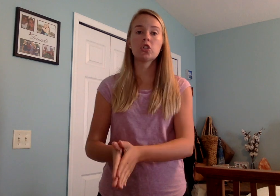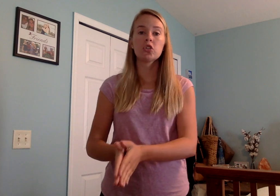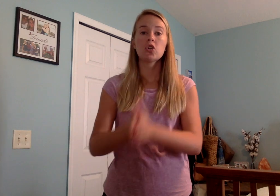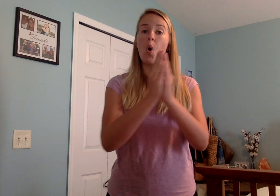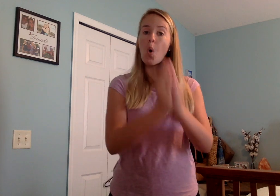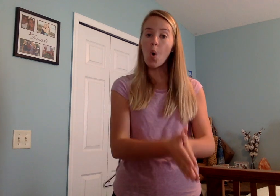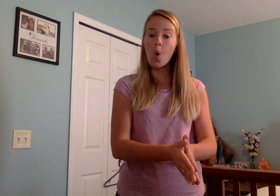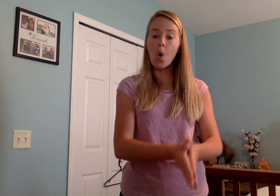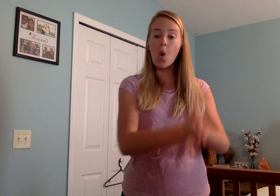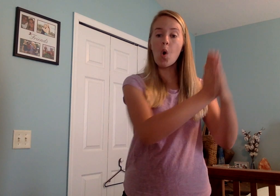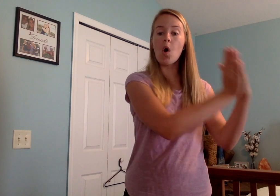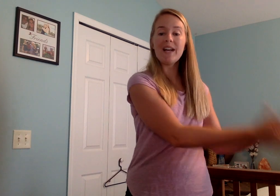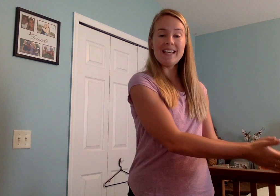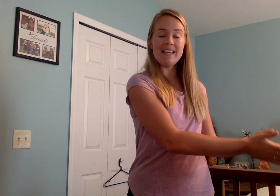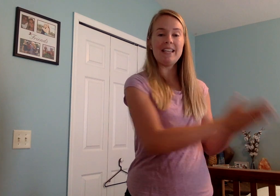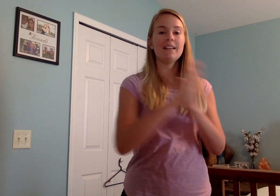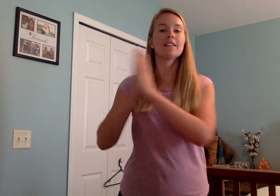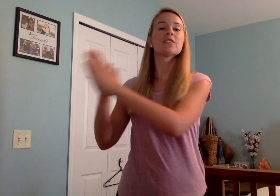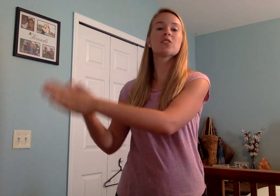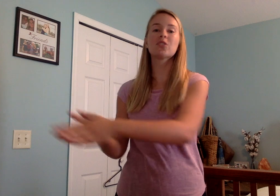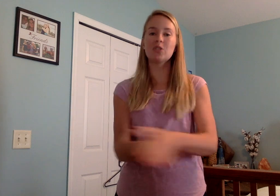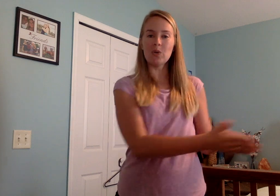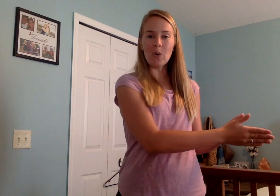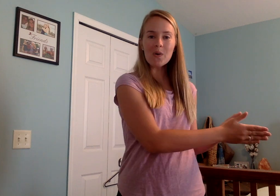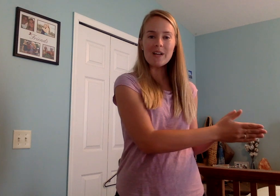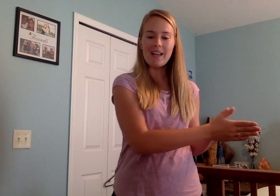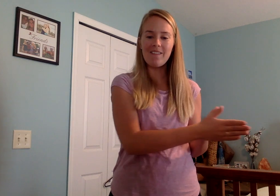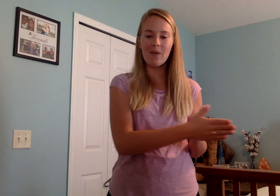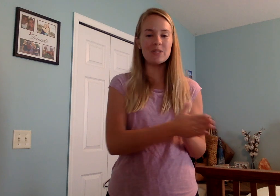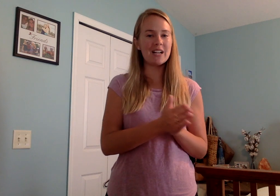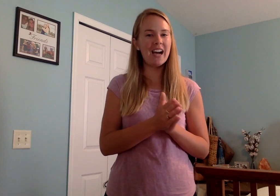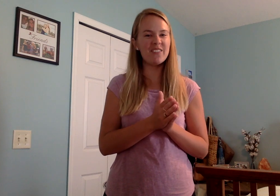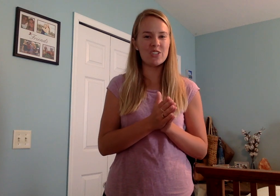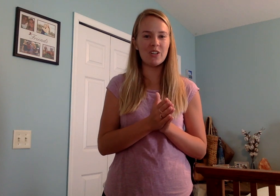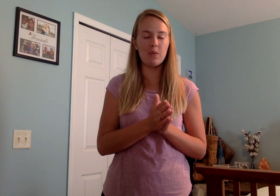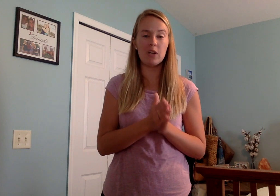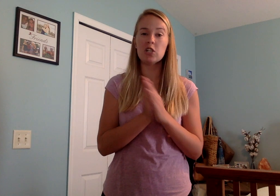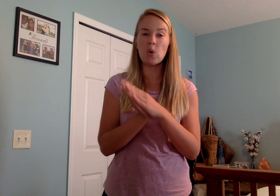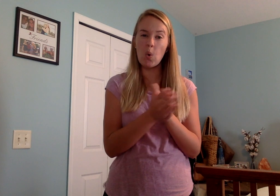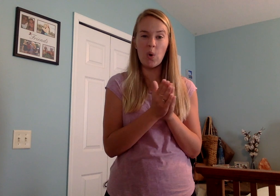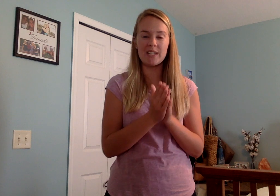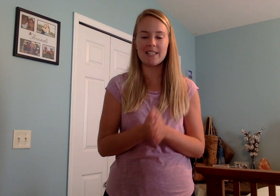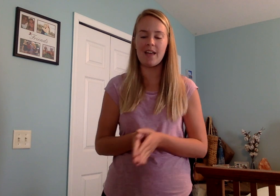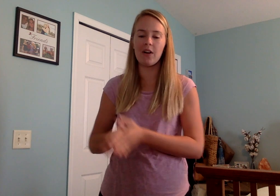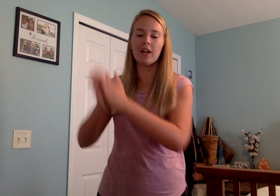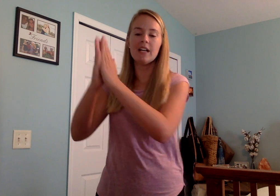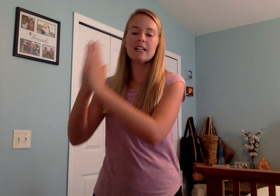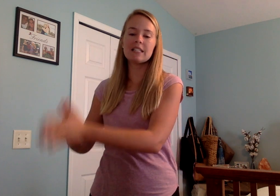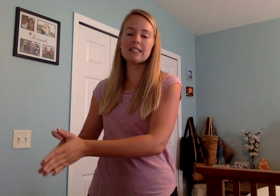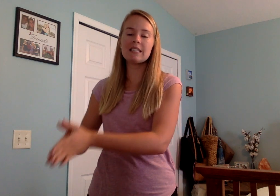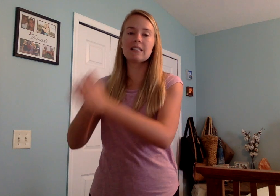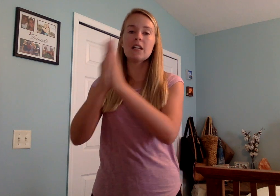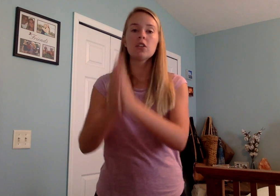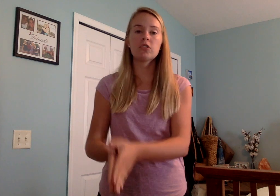-or-e, story. That was a kind of a tricky one because or is together. S-t